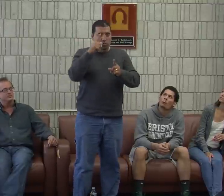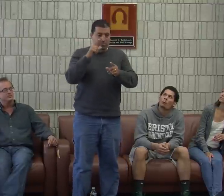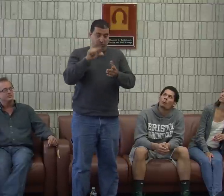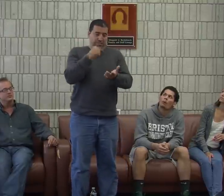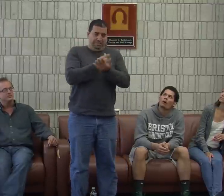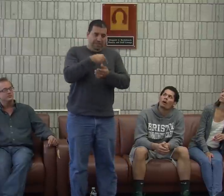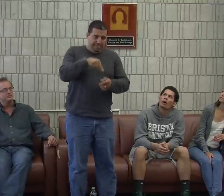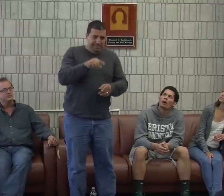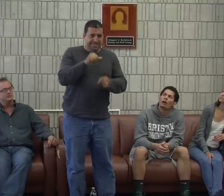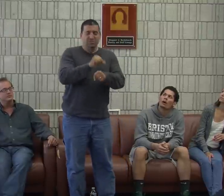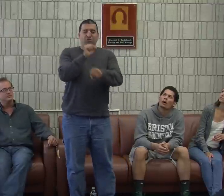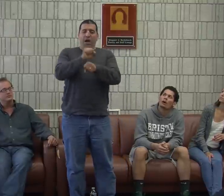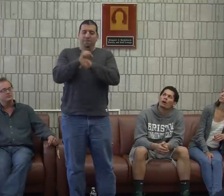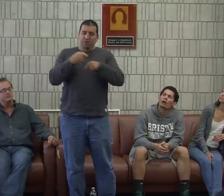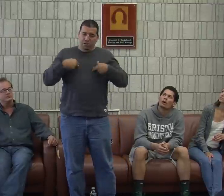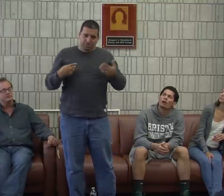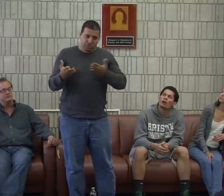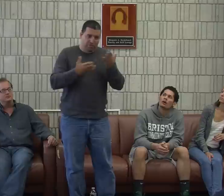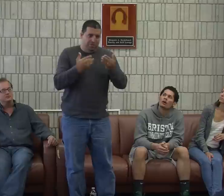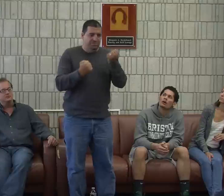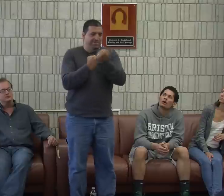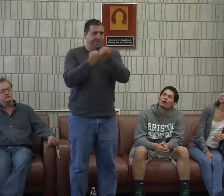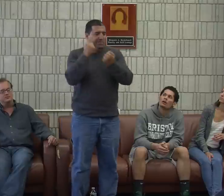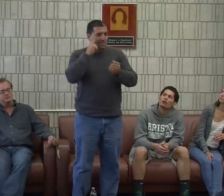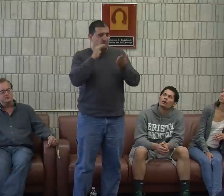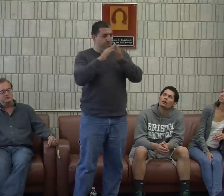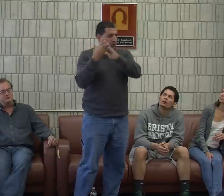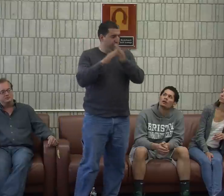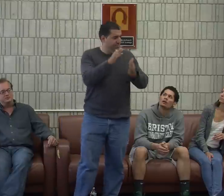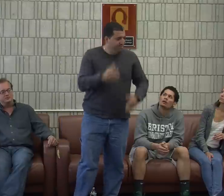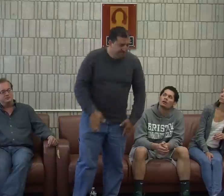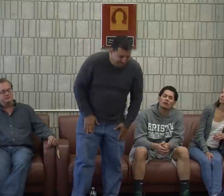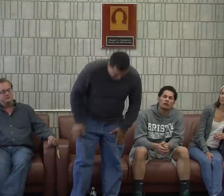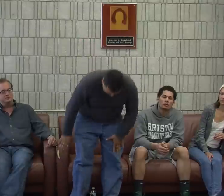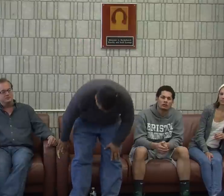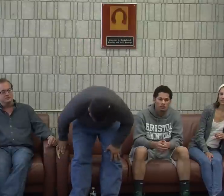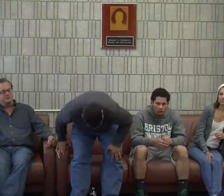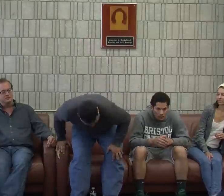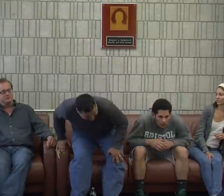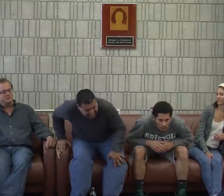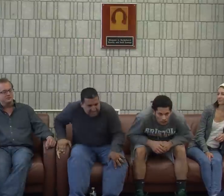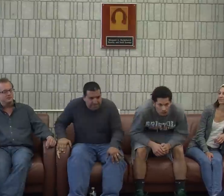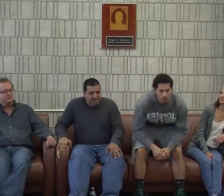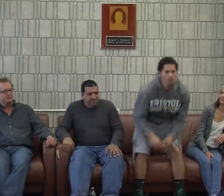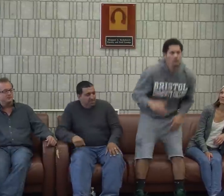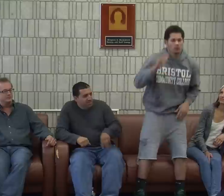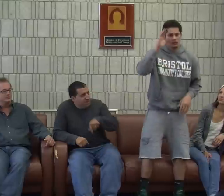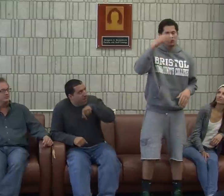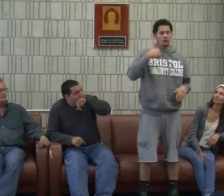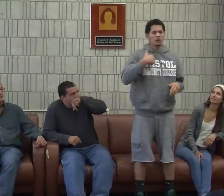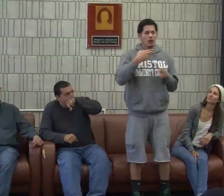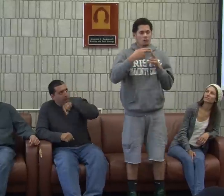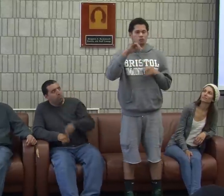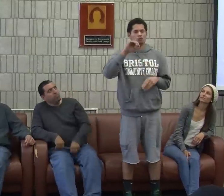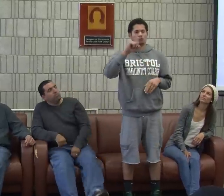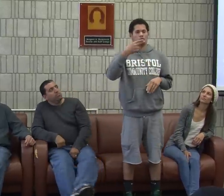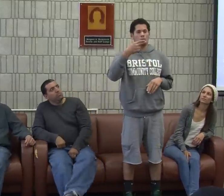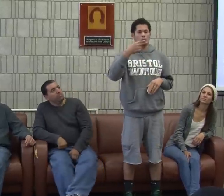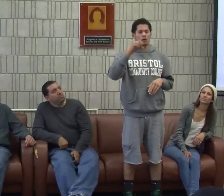Services, and my goal is to graduate and work in Human Services among people in the Deaf community. Hi, my name